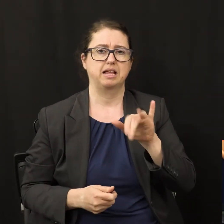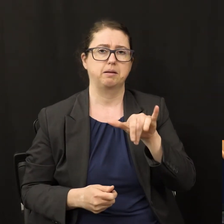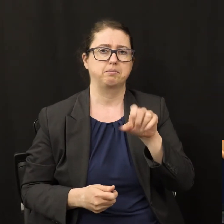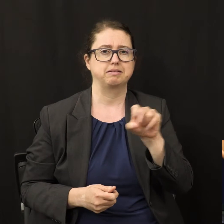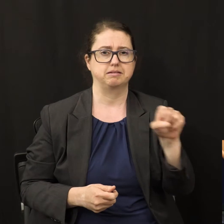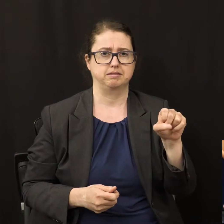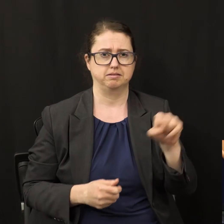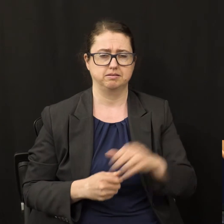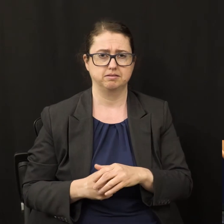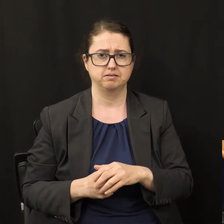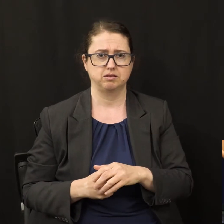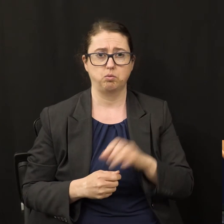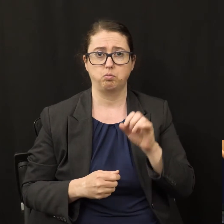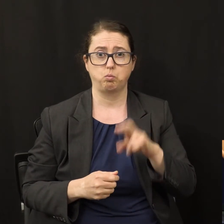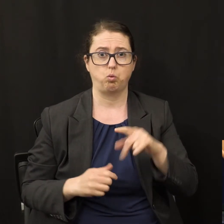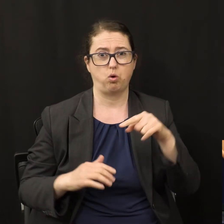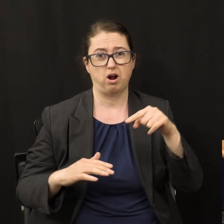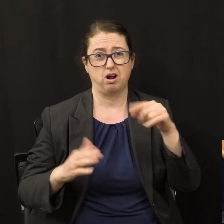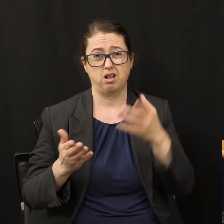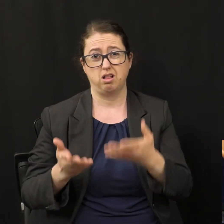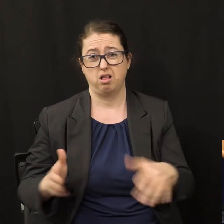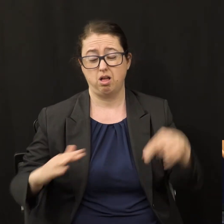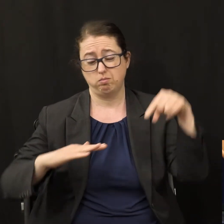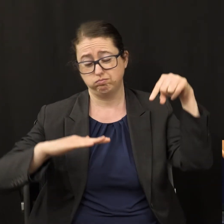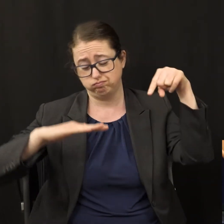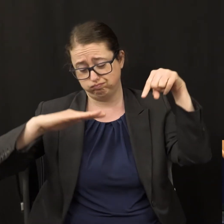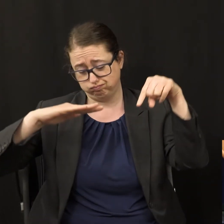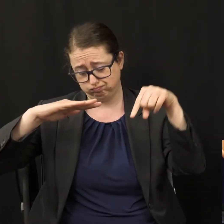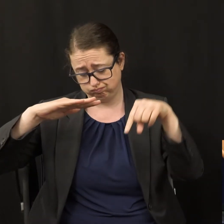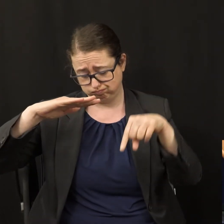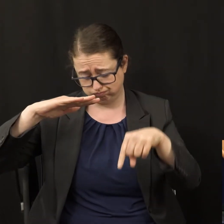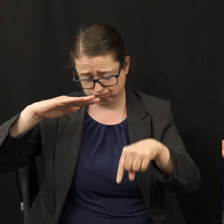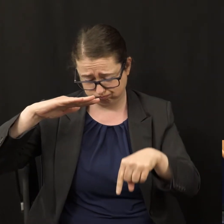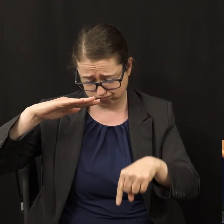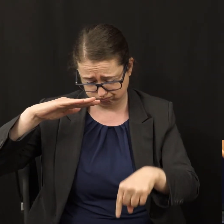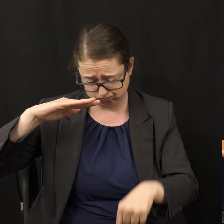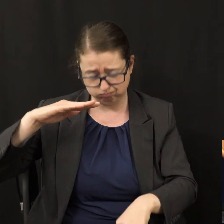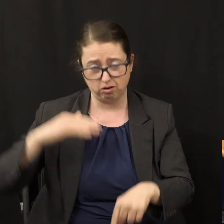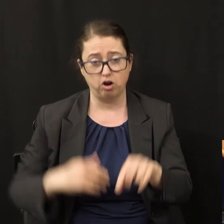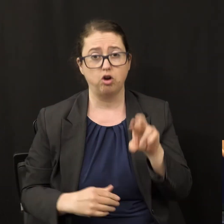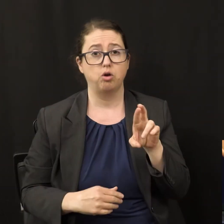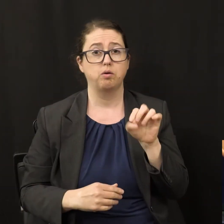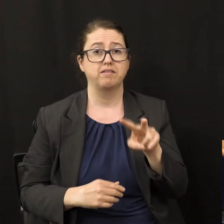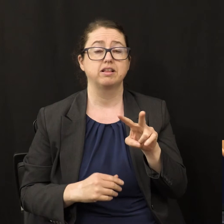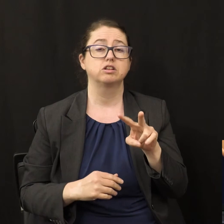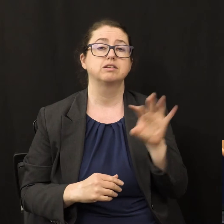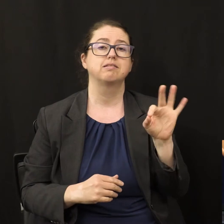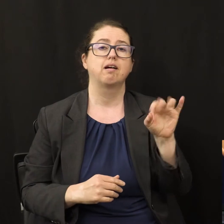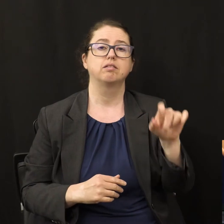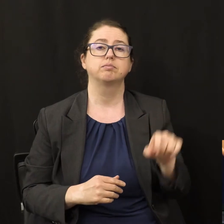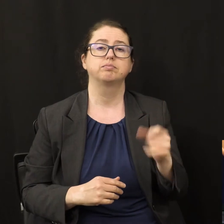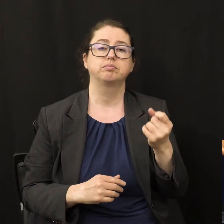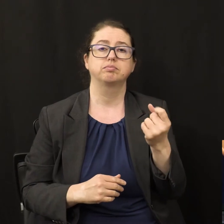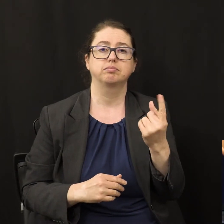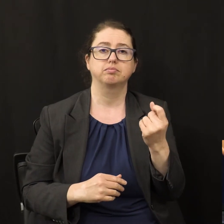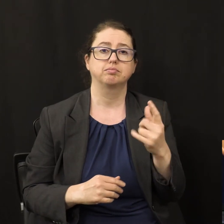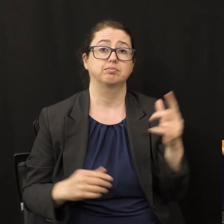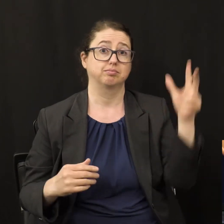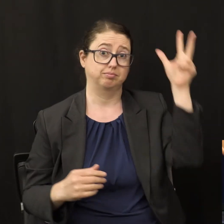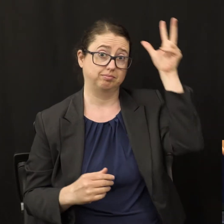Also called the bottomless pit. You can find that in Revelation chapter 9 and verse 11. Satan is the prince